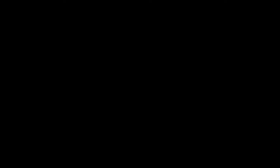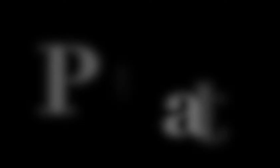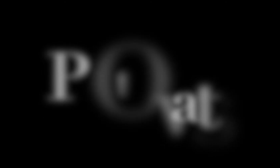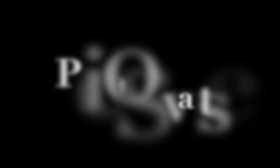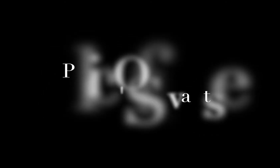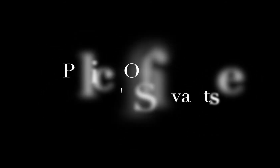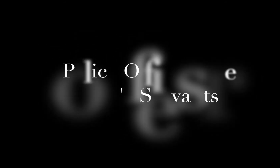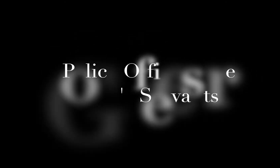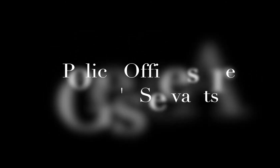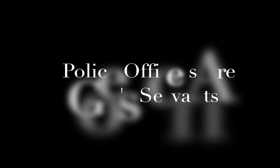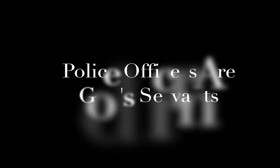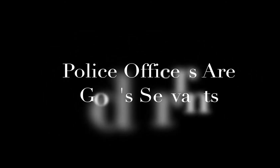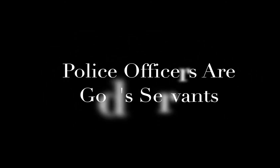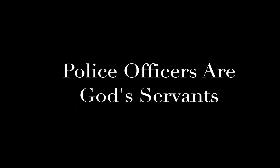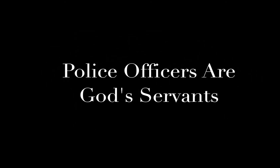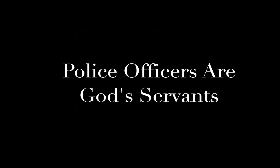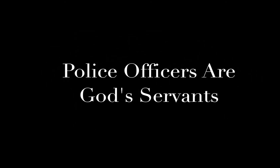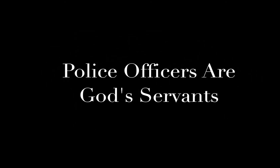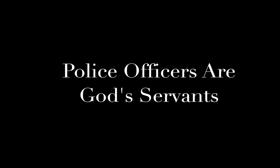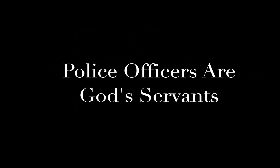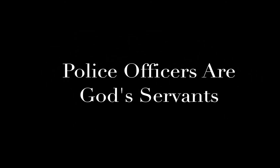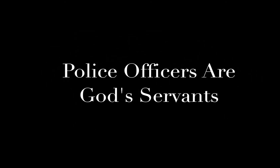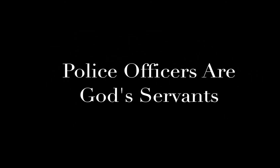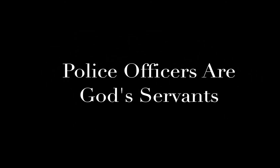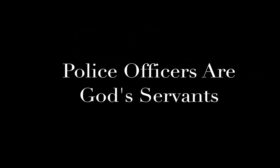Police officers are God's servants.